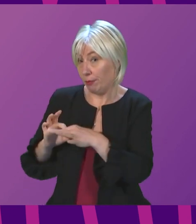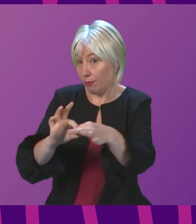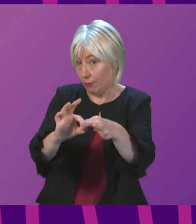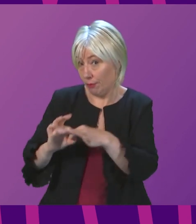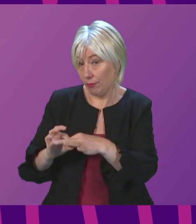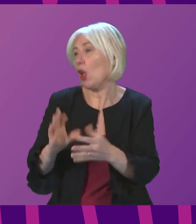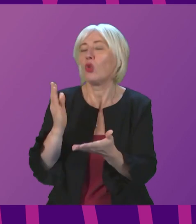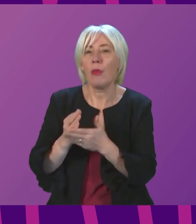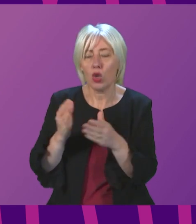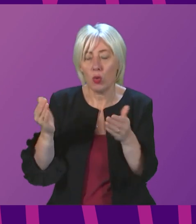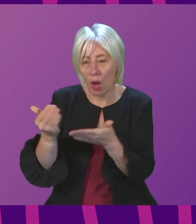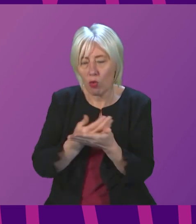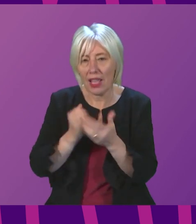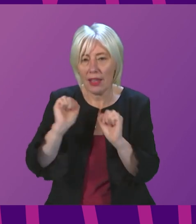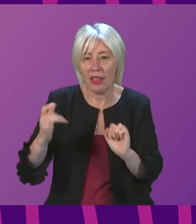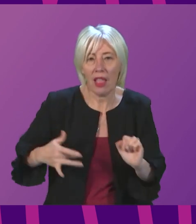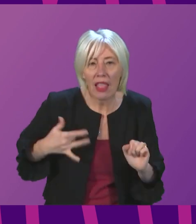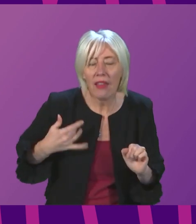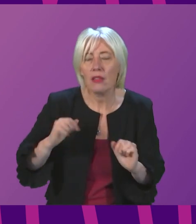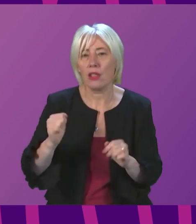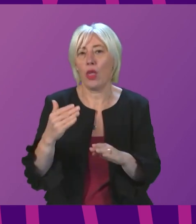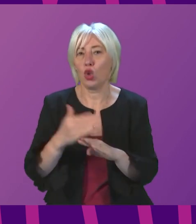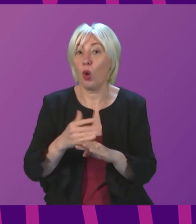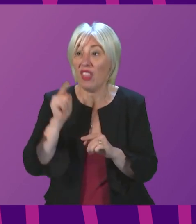to protect people, their lives and their livelihoods.